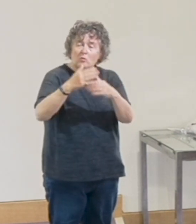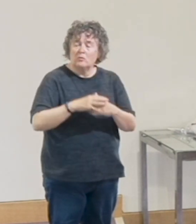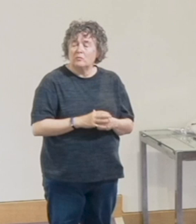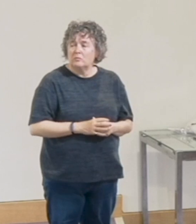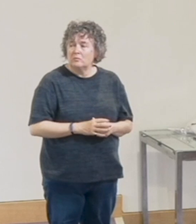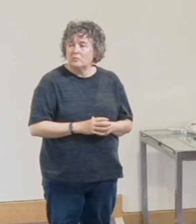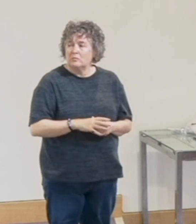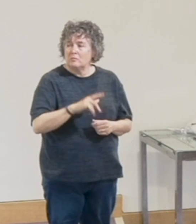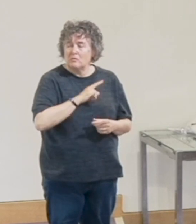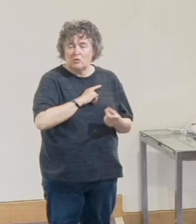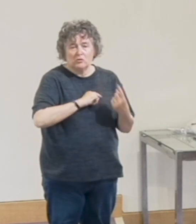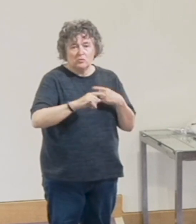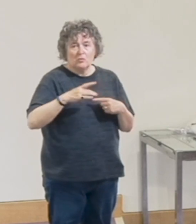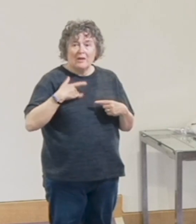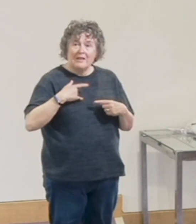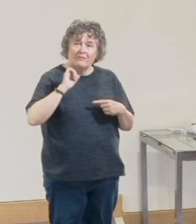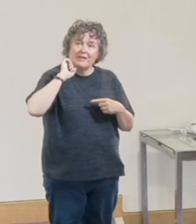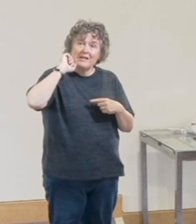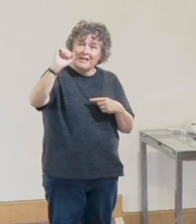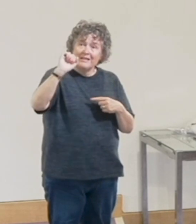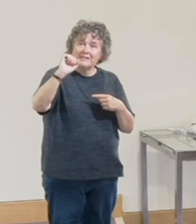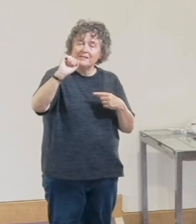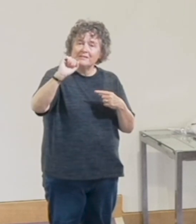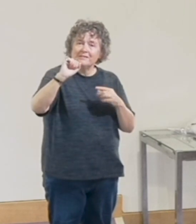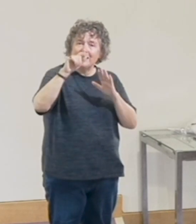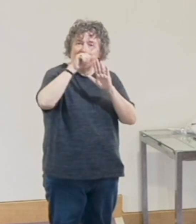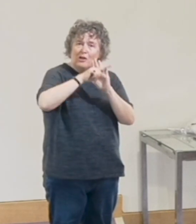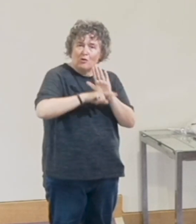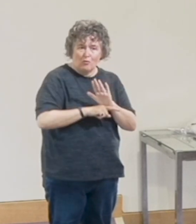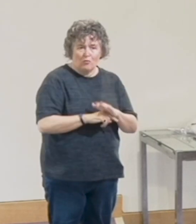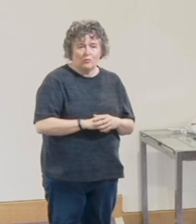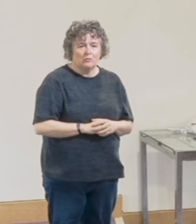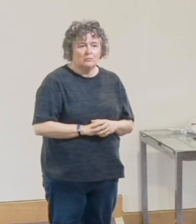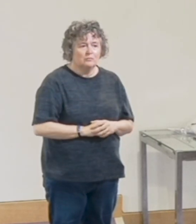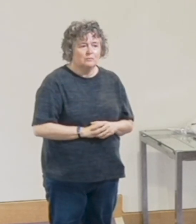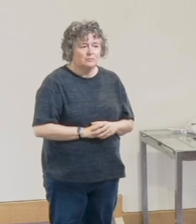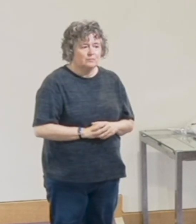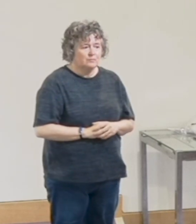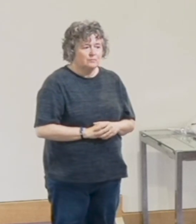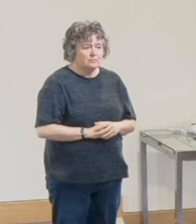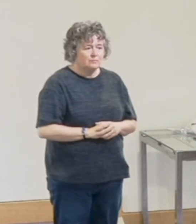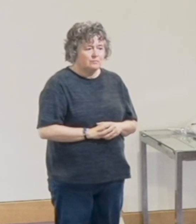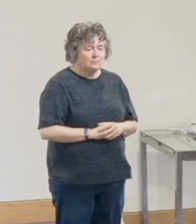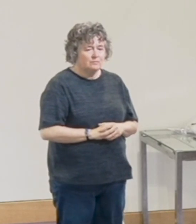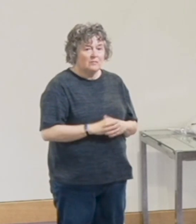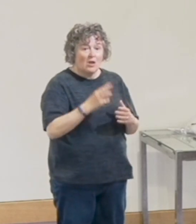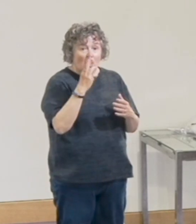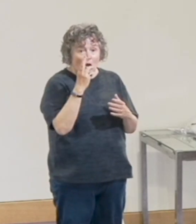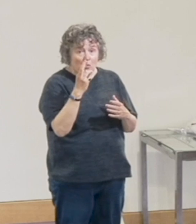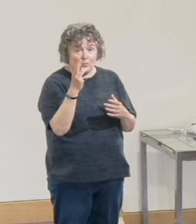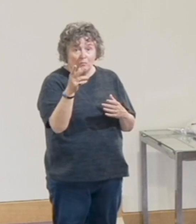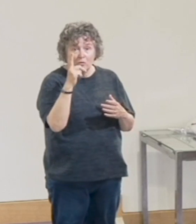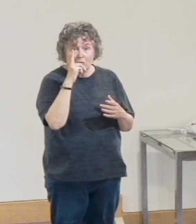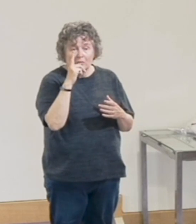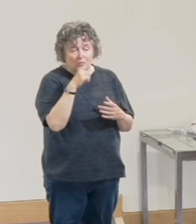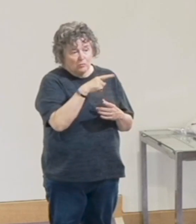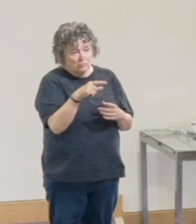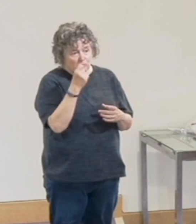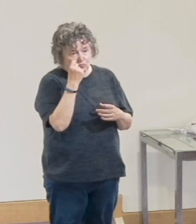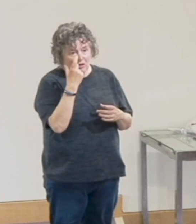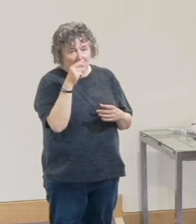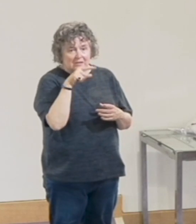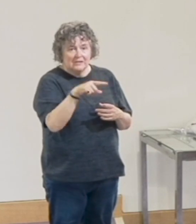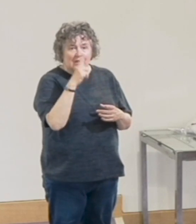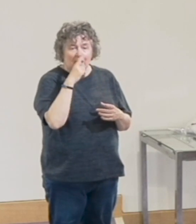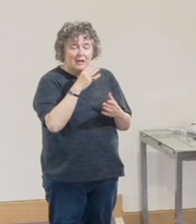Because we're living out what he has shown us, that undeserved love. So I hope you can start to see how this